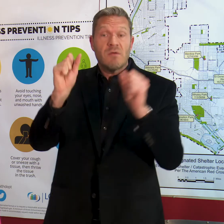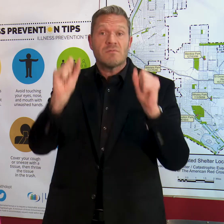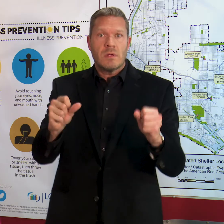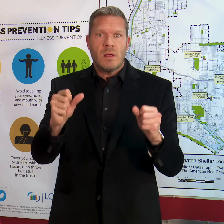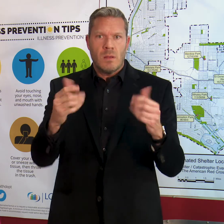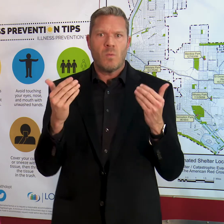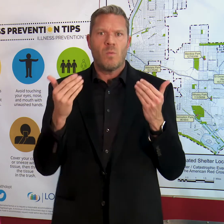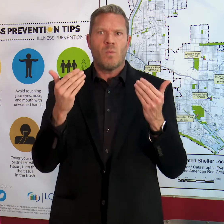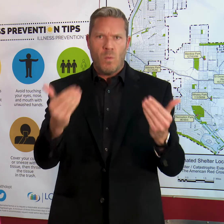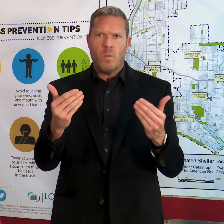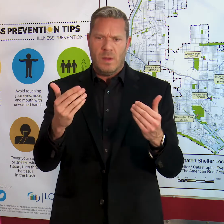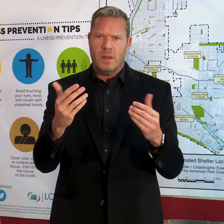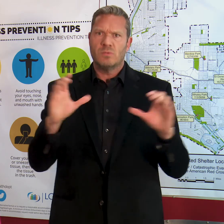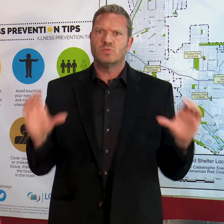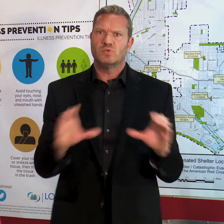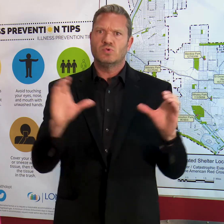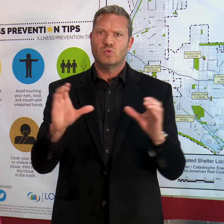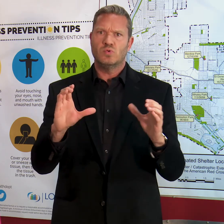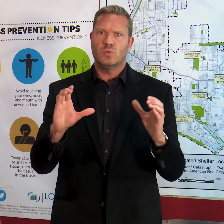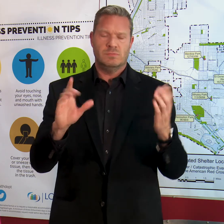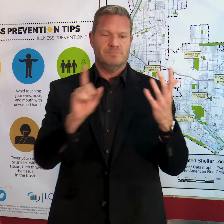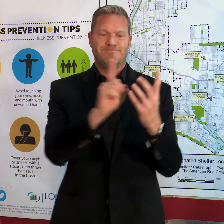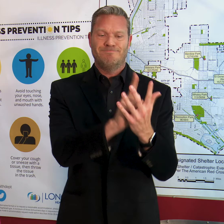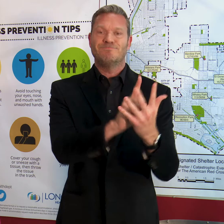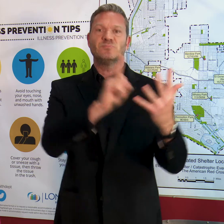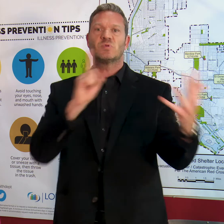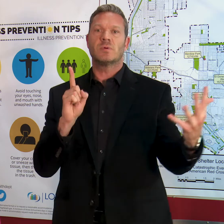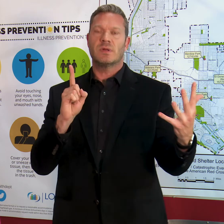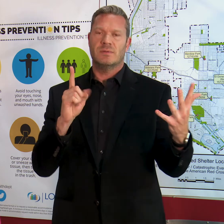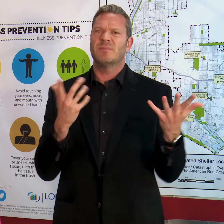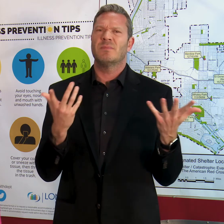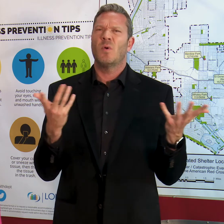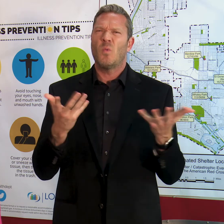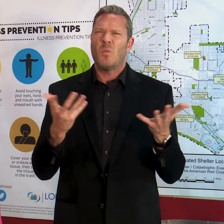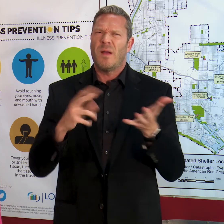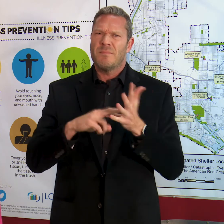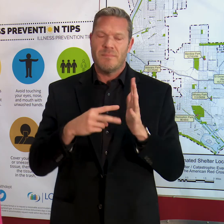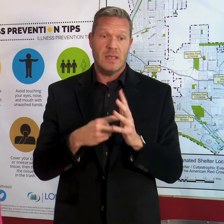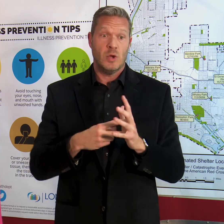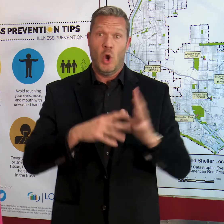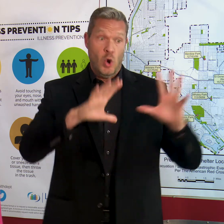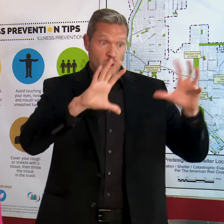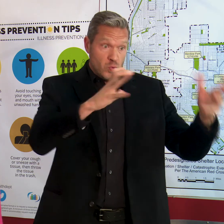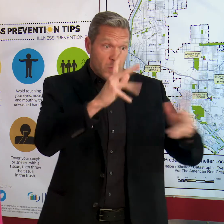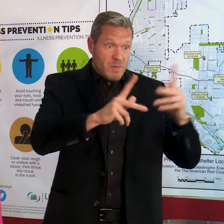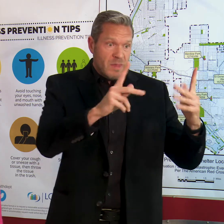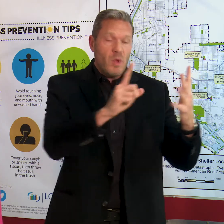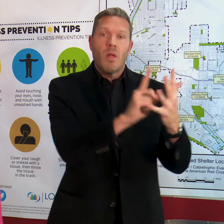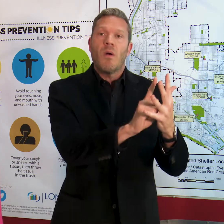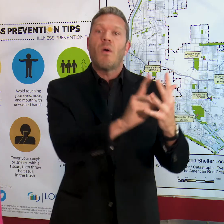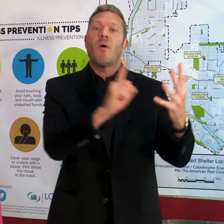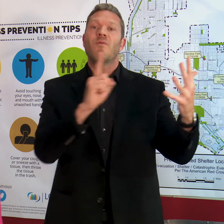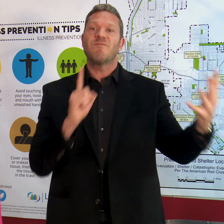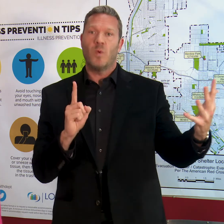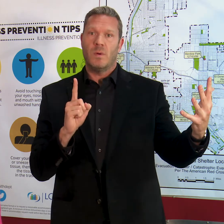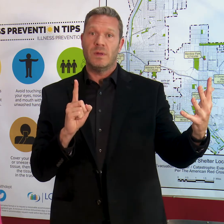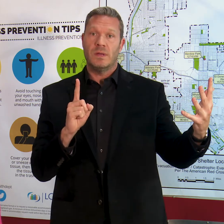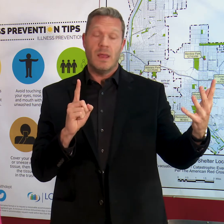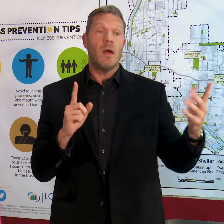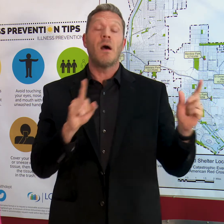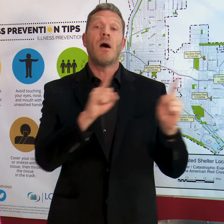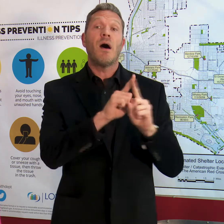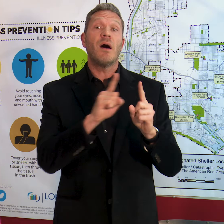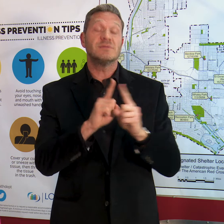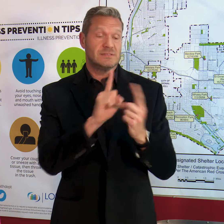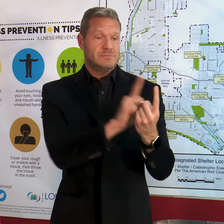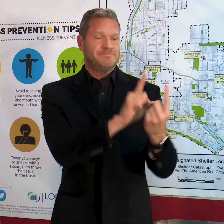becoming ill. Social distancing involves avoiding large crowds and trying to stay at least six feet